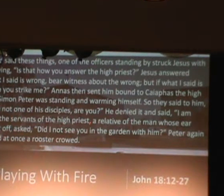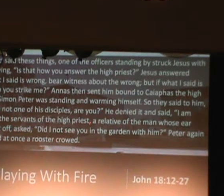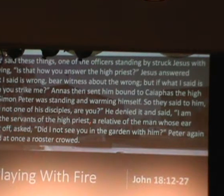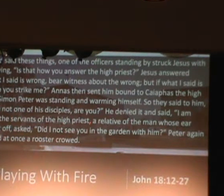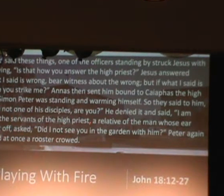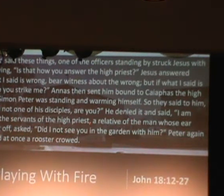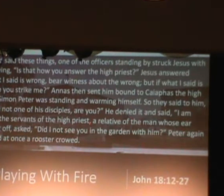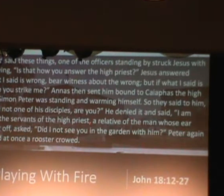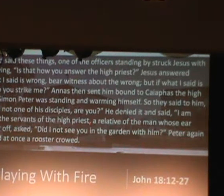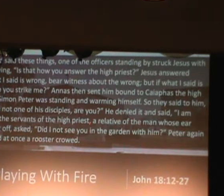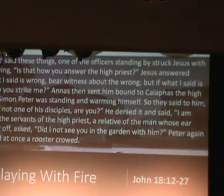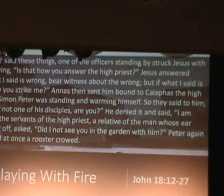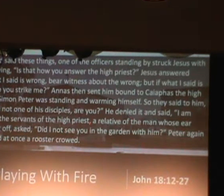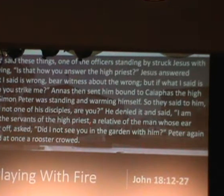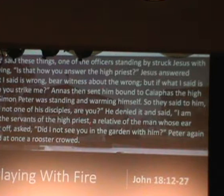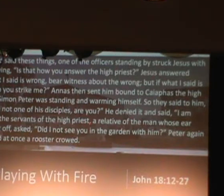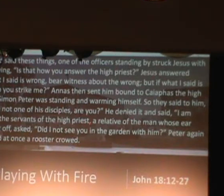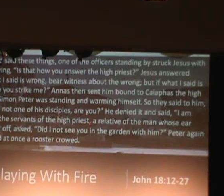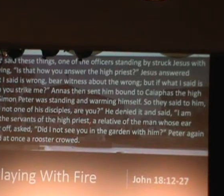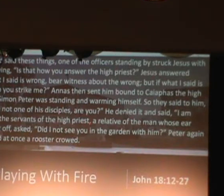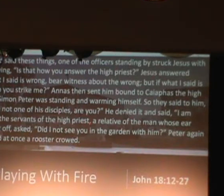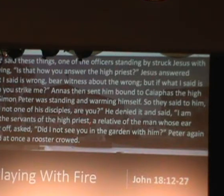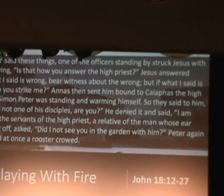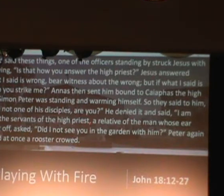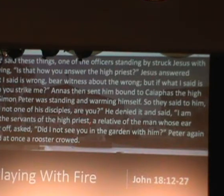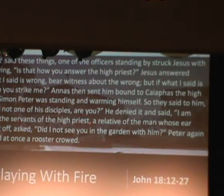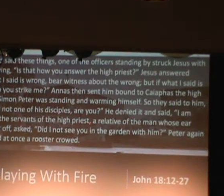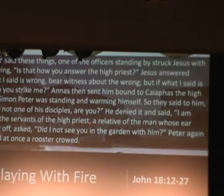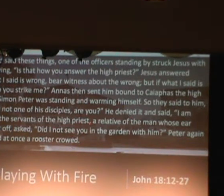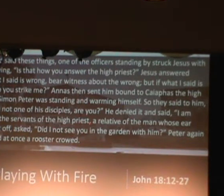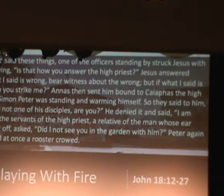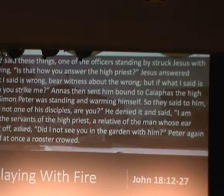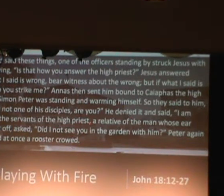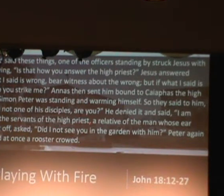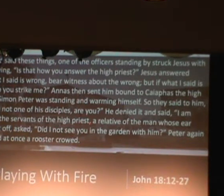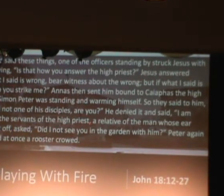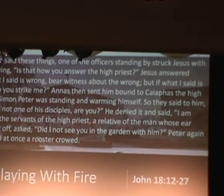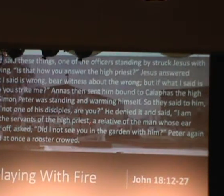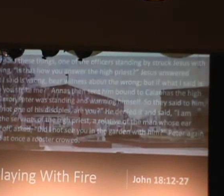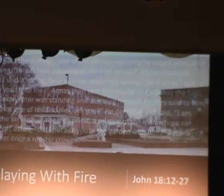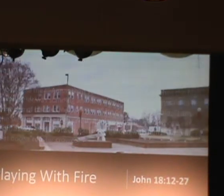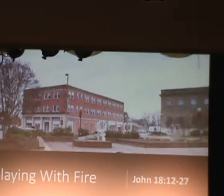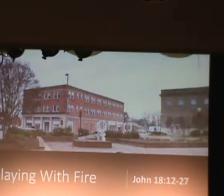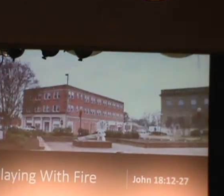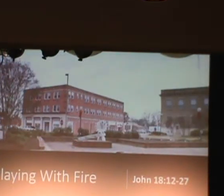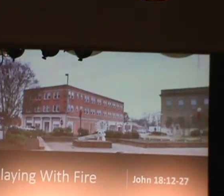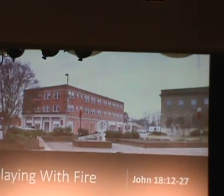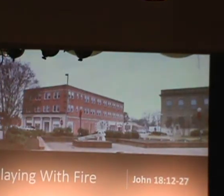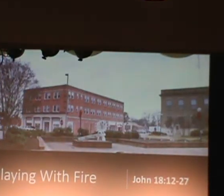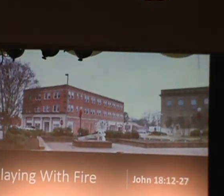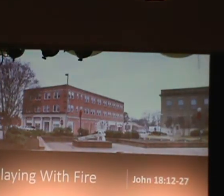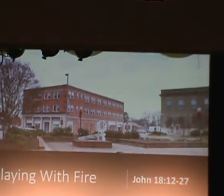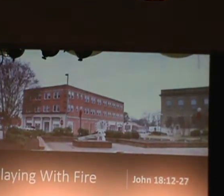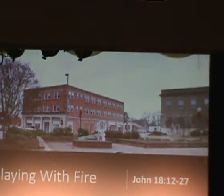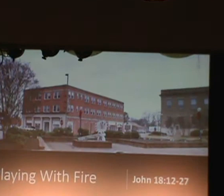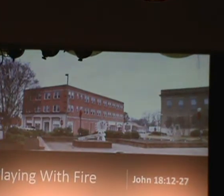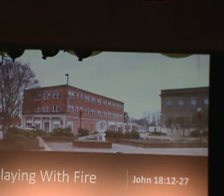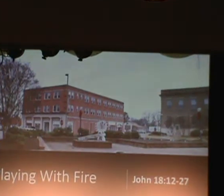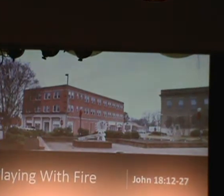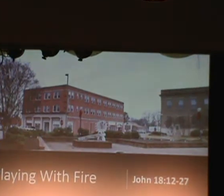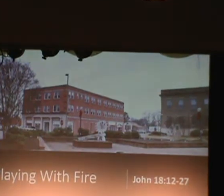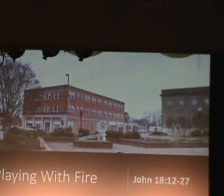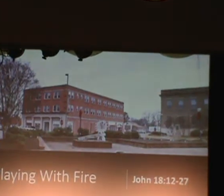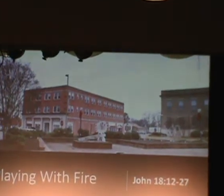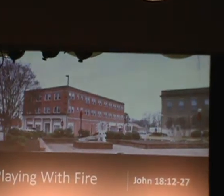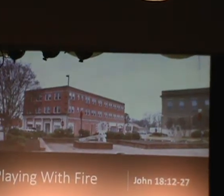Peter again denied it and at once a rooster threw. Let us pray. Dear Holy Father, I thank you and I